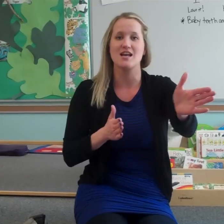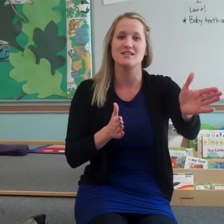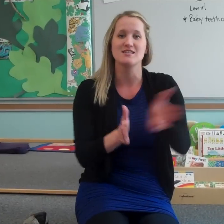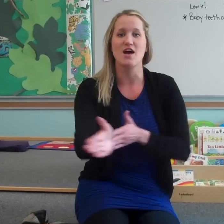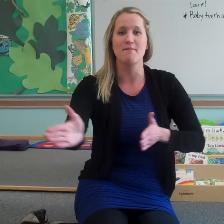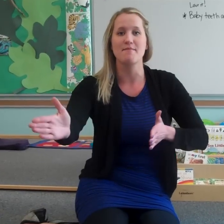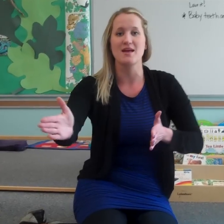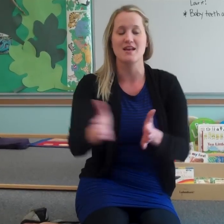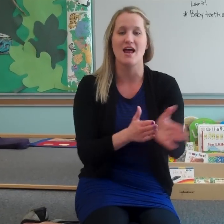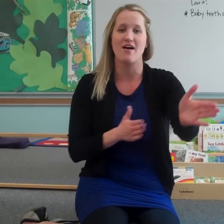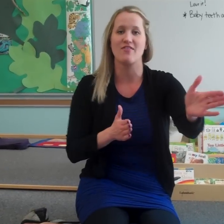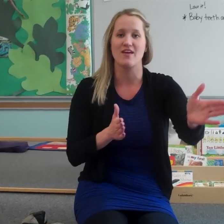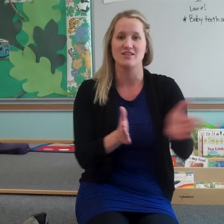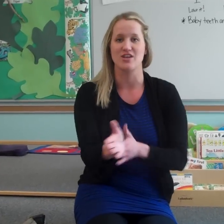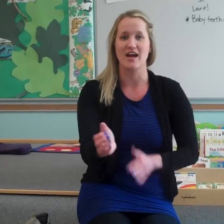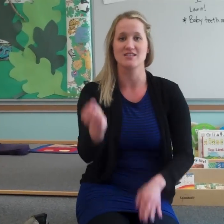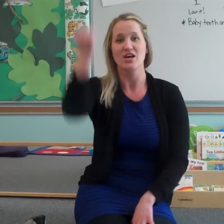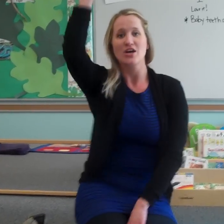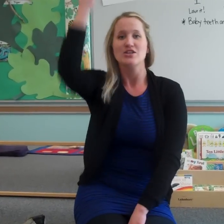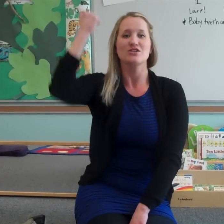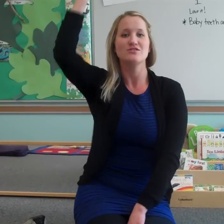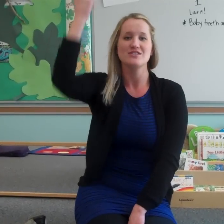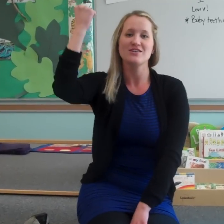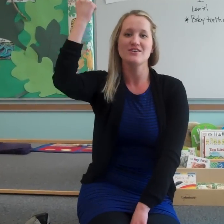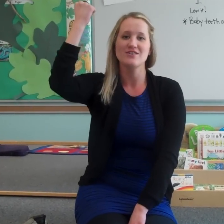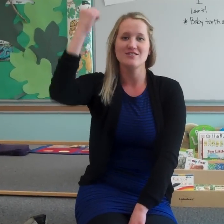is coming down the tracks. Choo-choo!